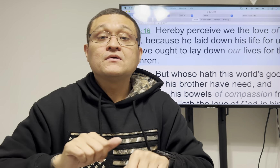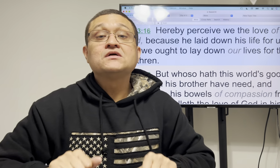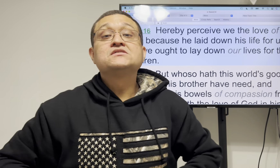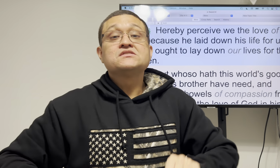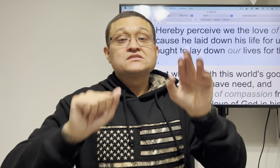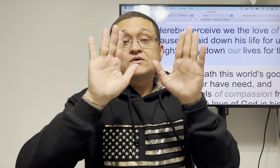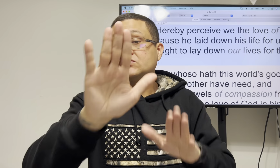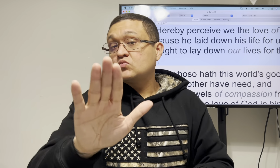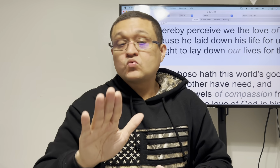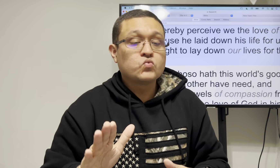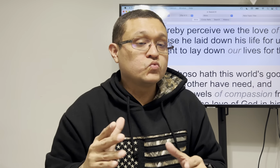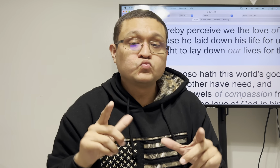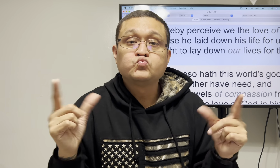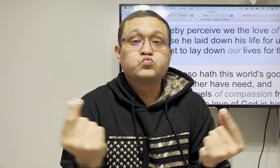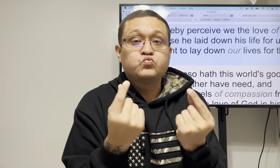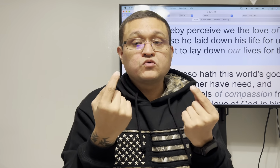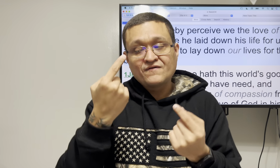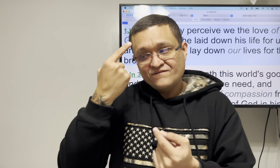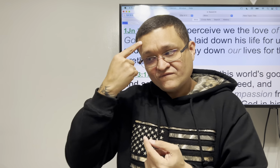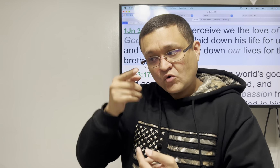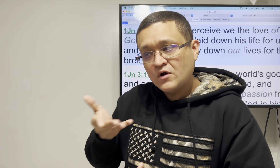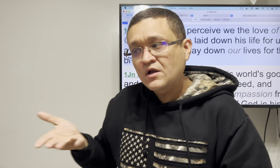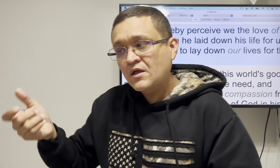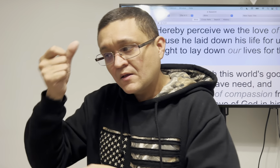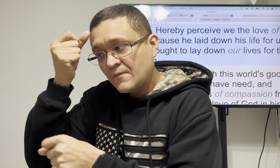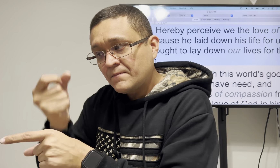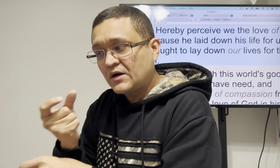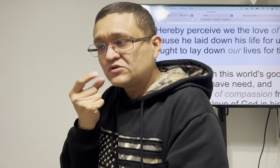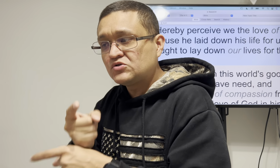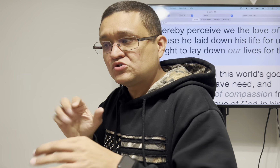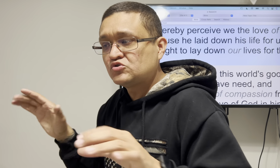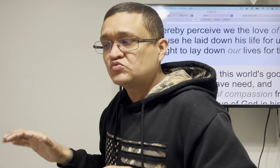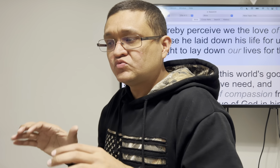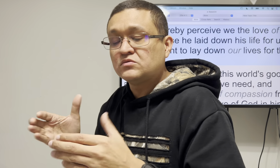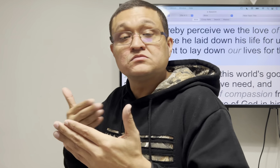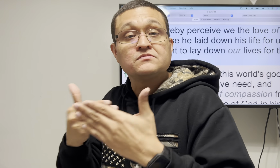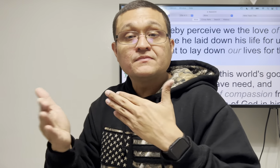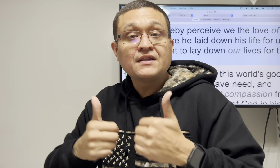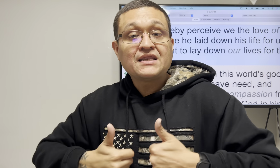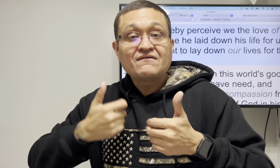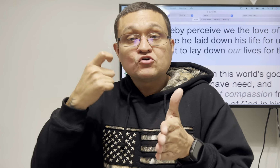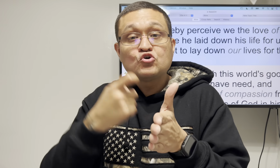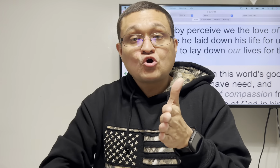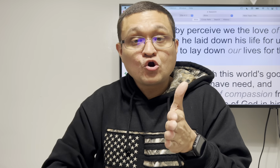you sacrificed your time what you need to do for your brothers and sisters to help them